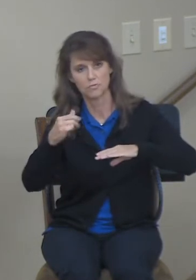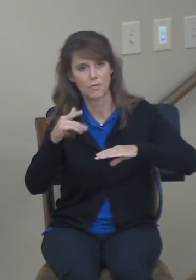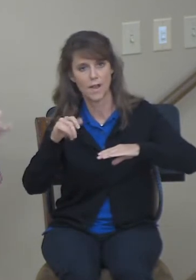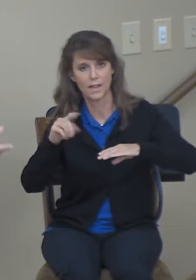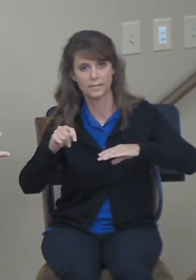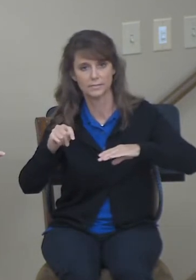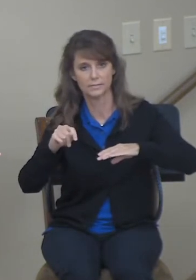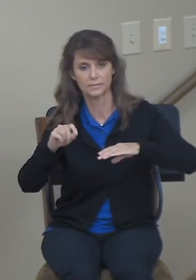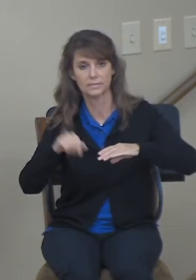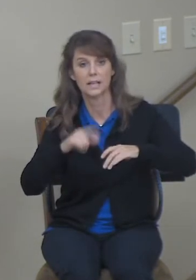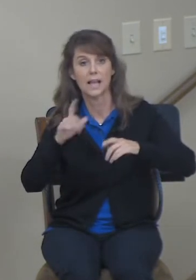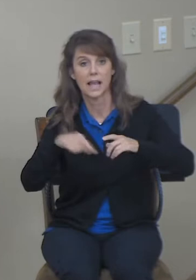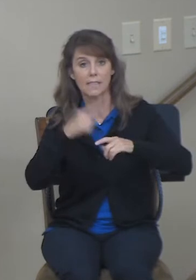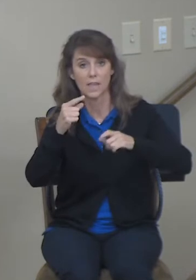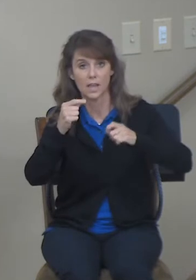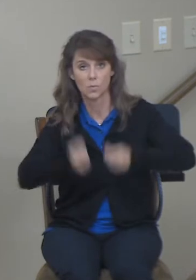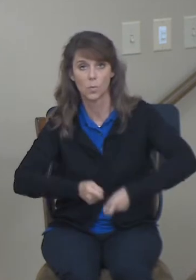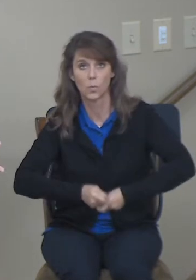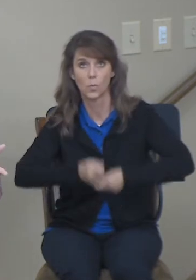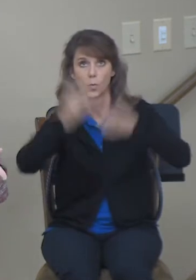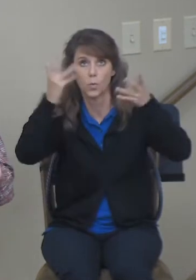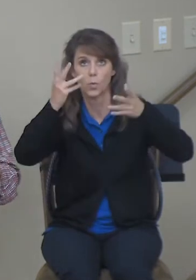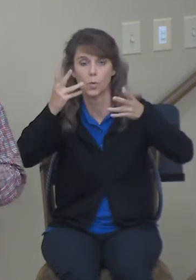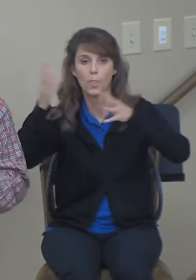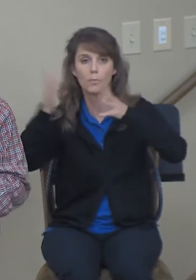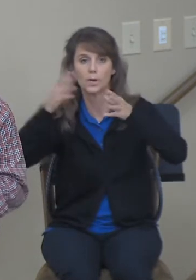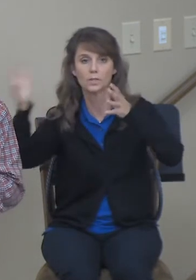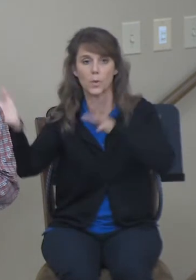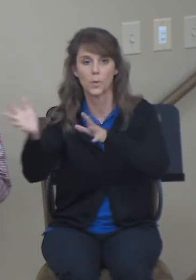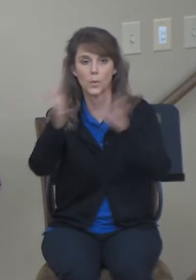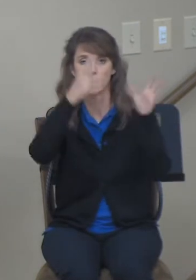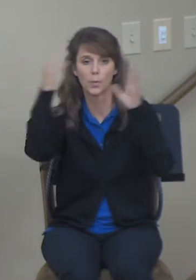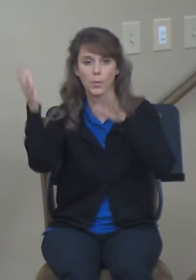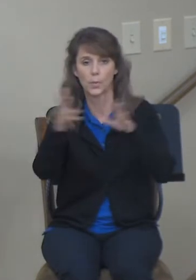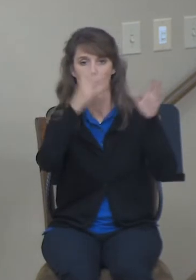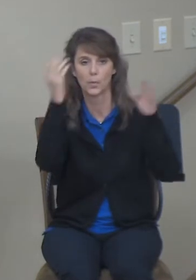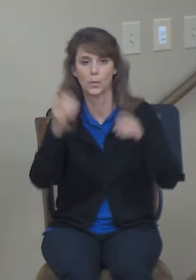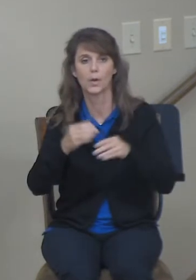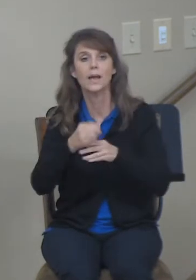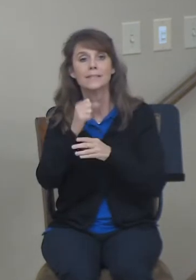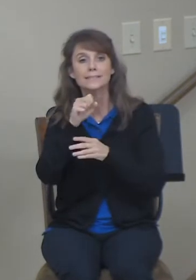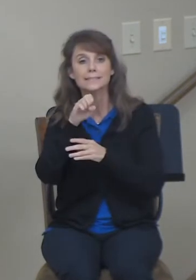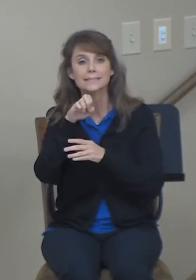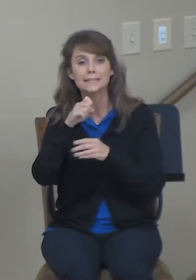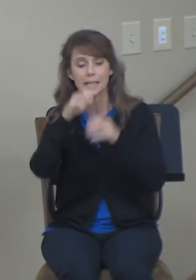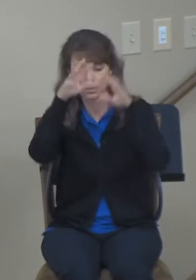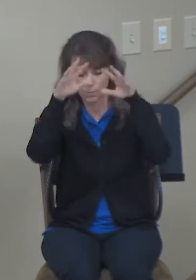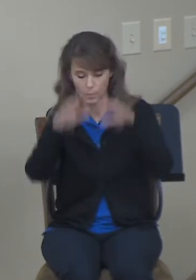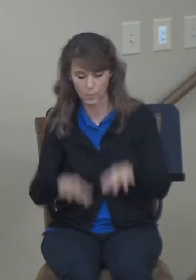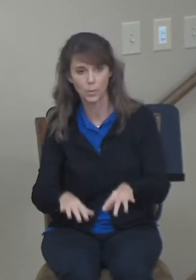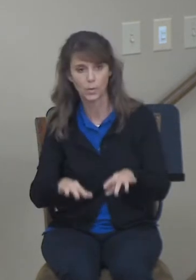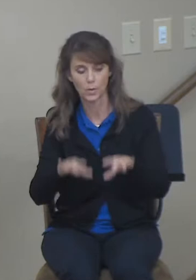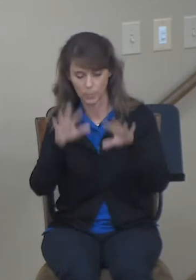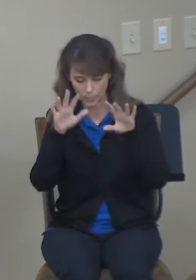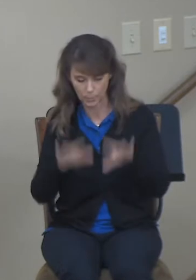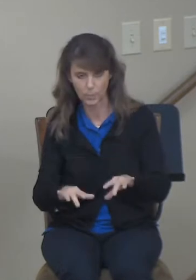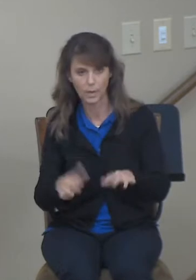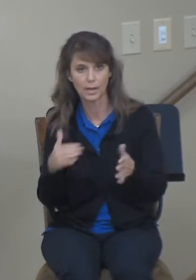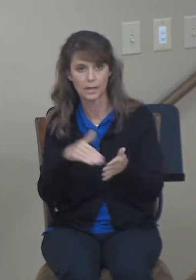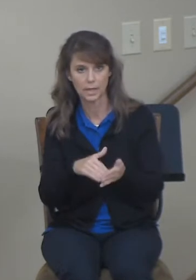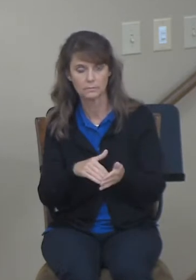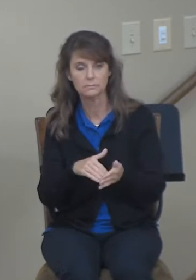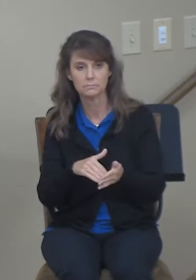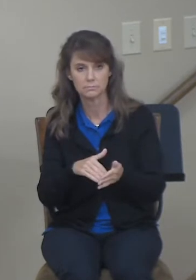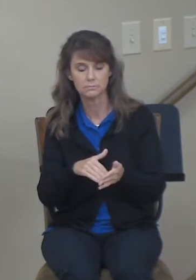up into the air, and the chaff would be caught on the breeze and blow away while the seed fell back to the threshing floor, thus separating